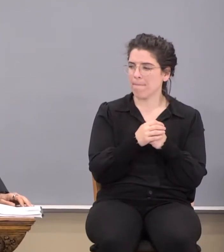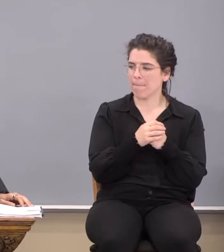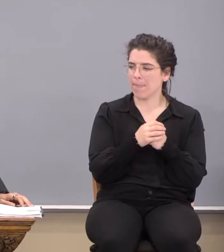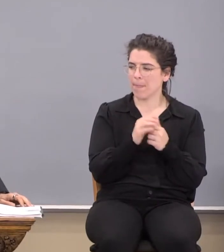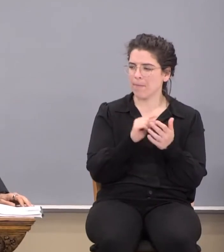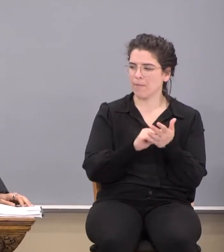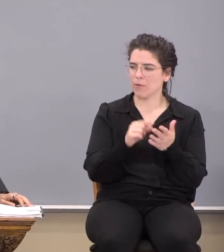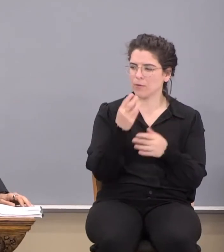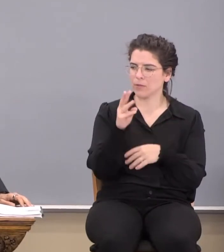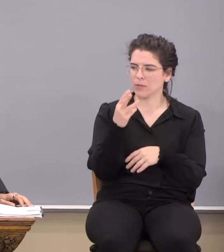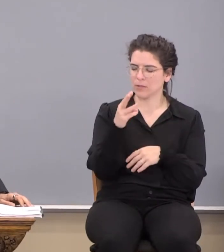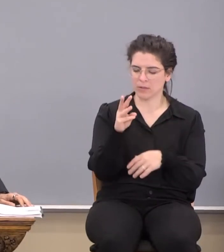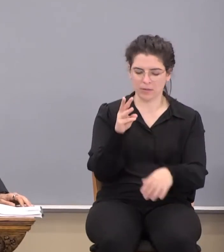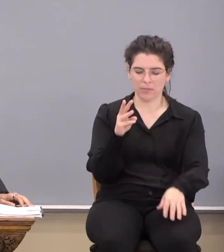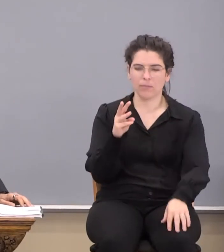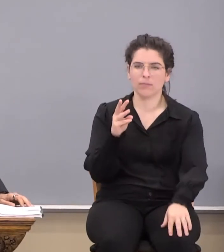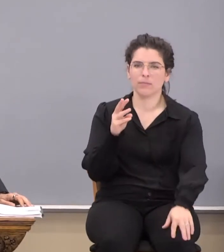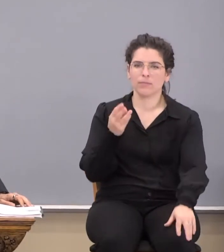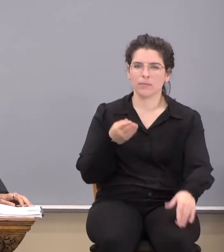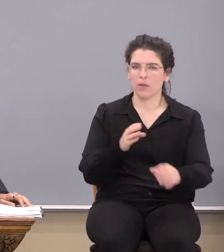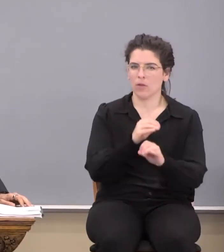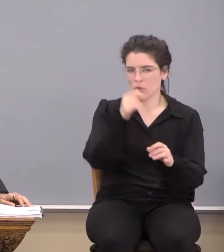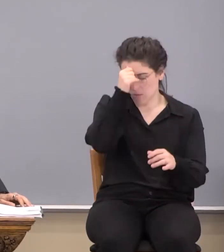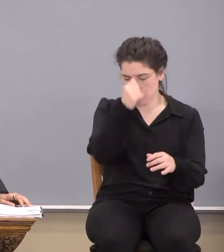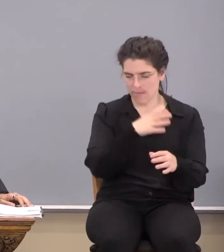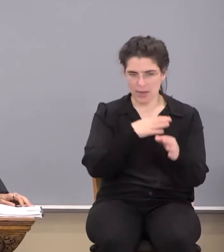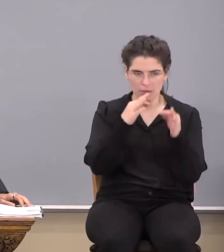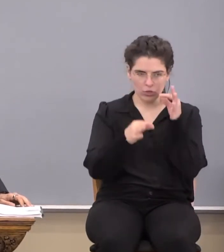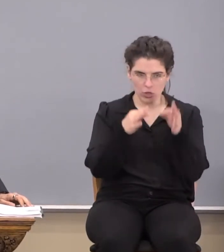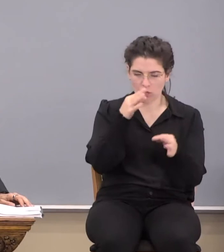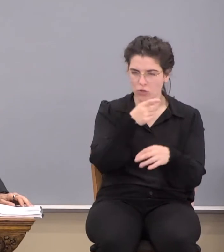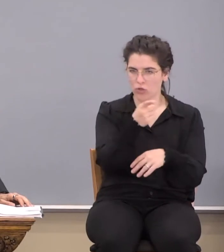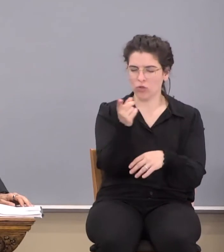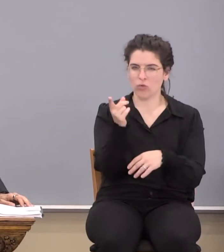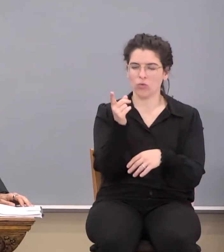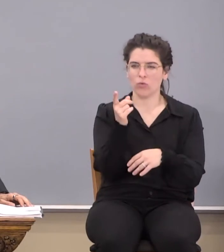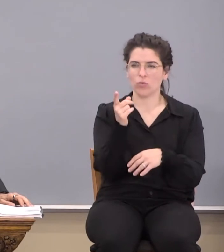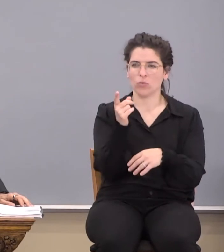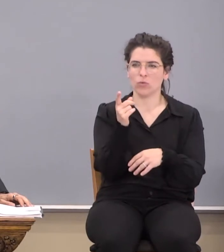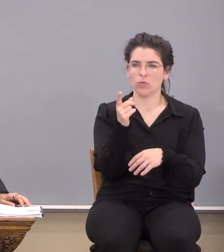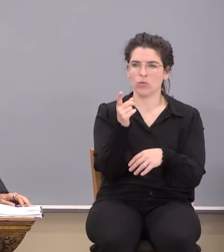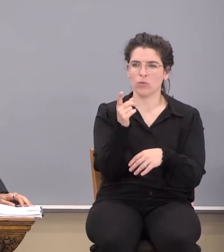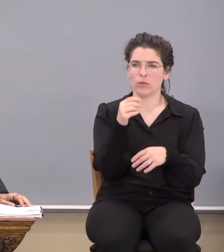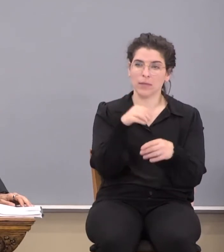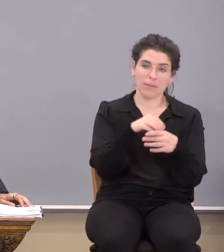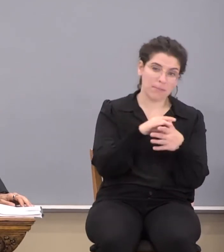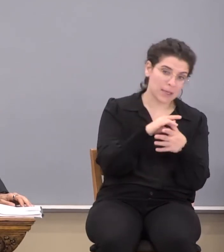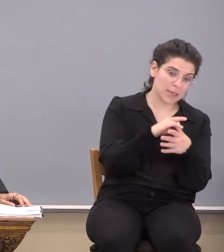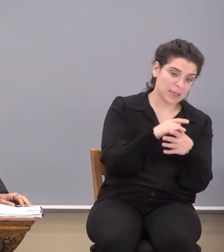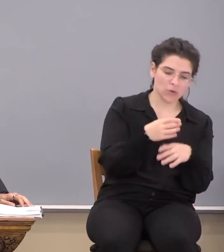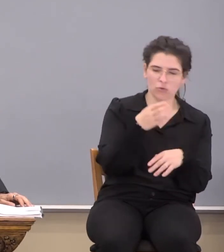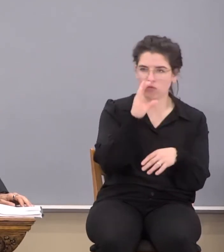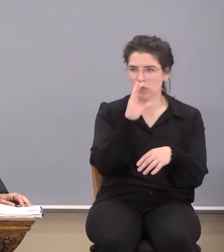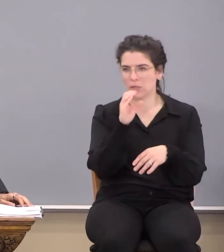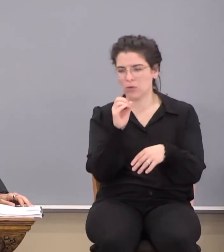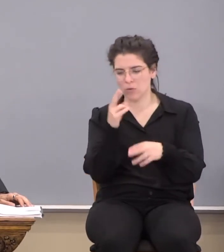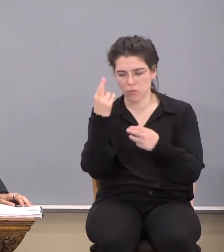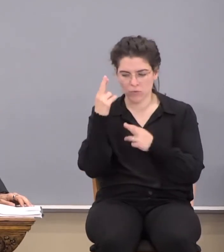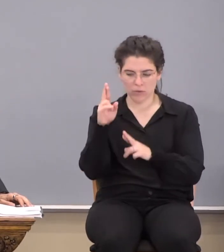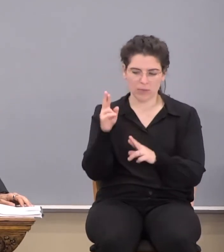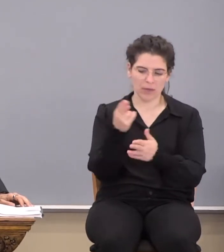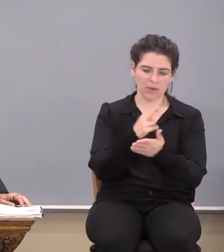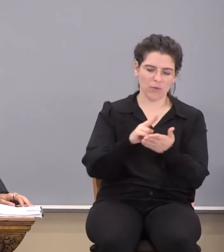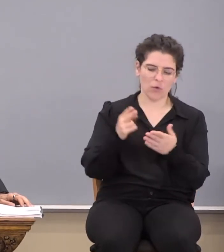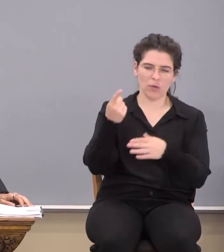look at verse 16, let no man therefore judge you in meat or drink or in respect of and